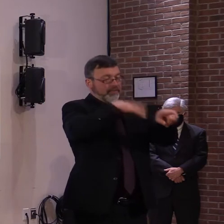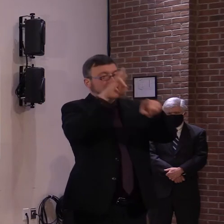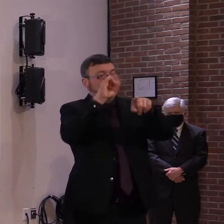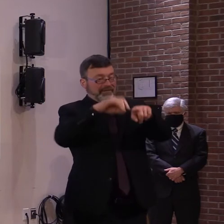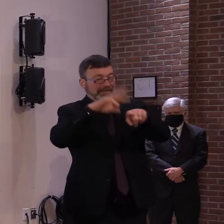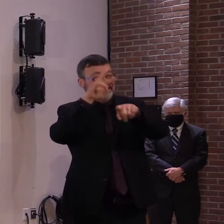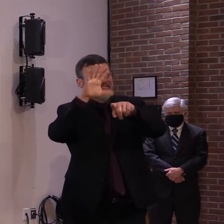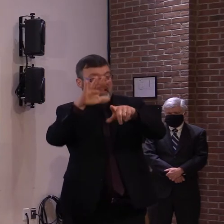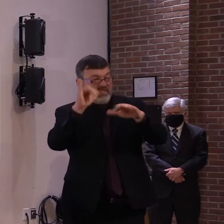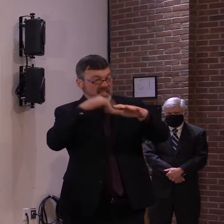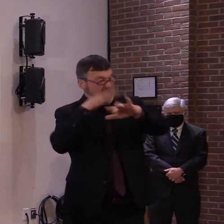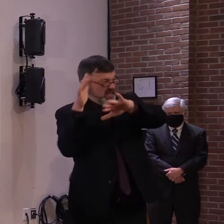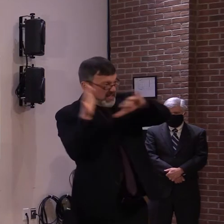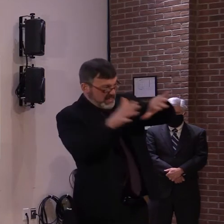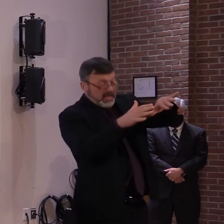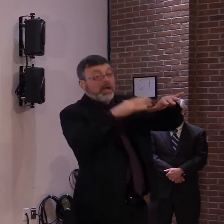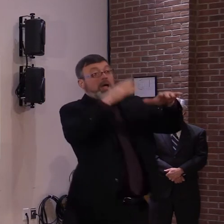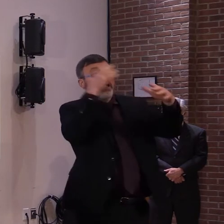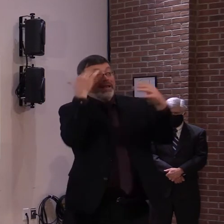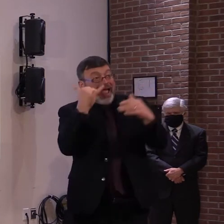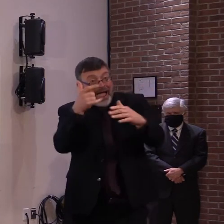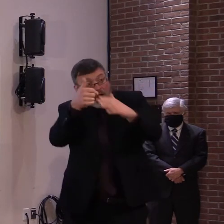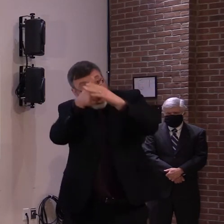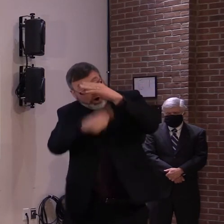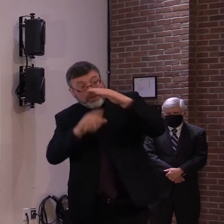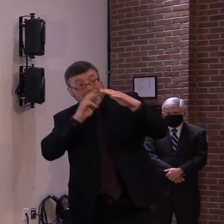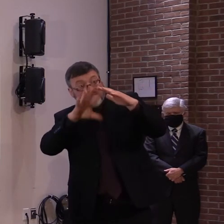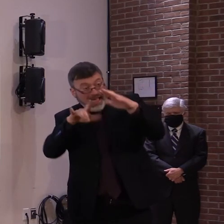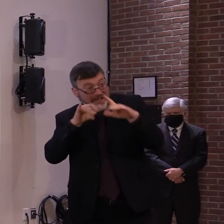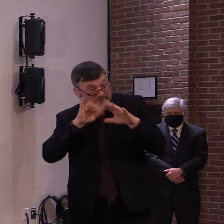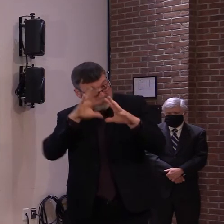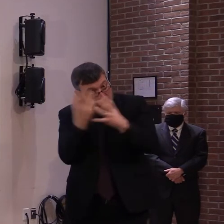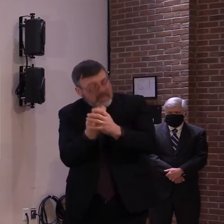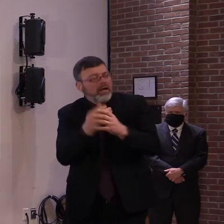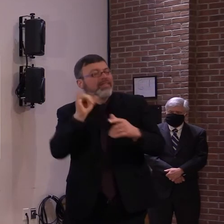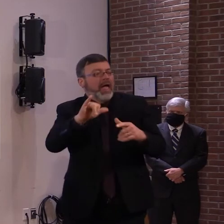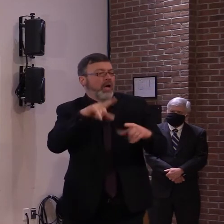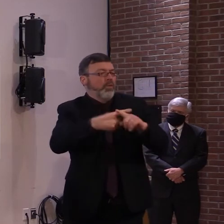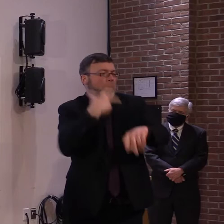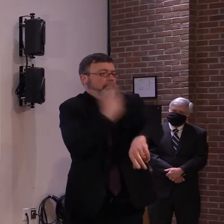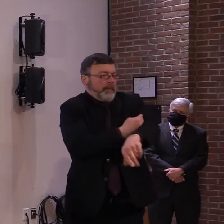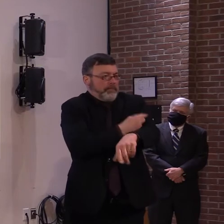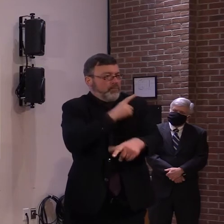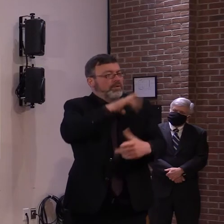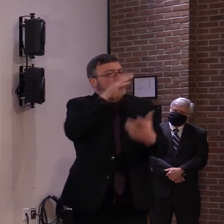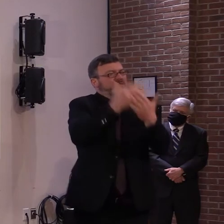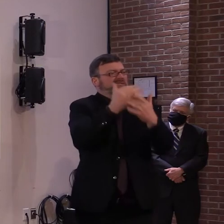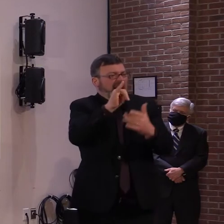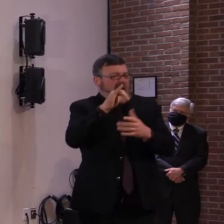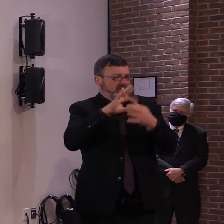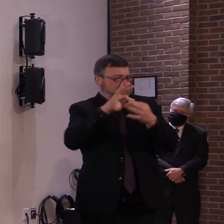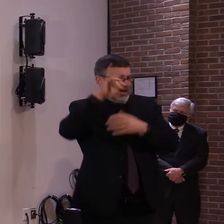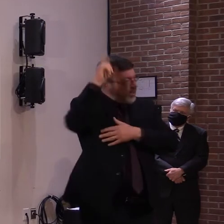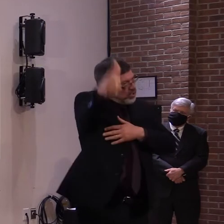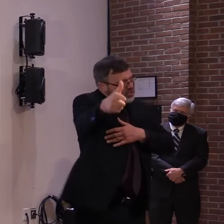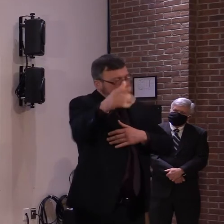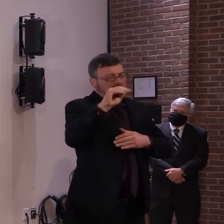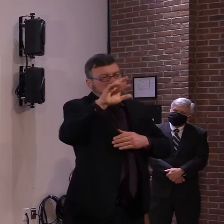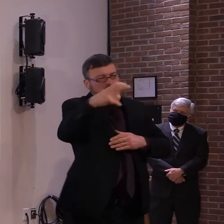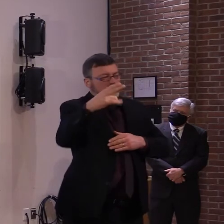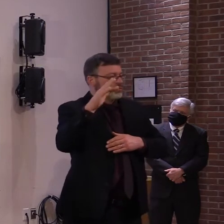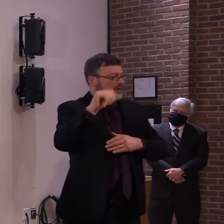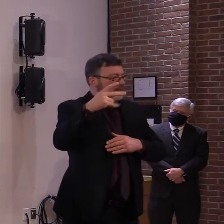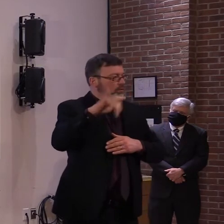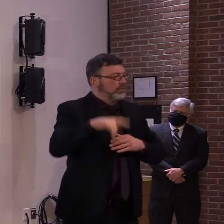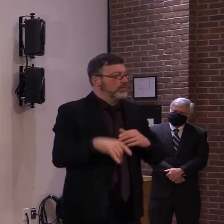Yeah, I guess I'm wondering if someone's 75 in one of those households and they're living with 10 other people, if those other people in the household would be able to be vaccinated at